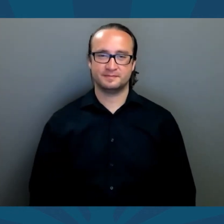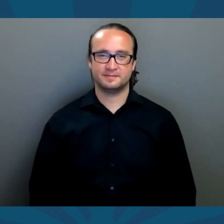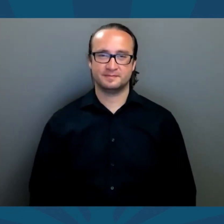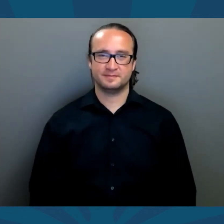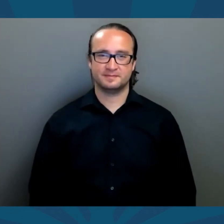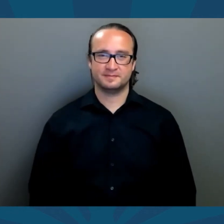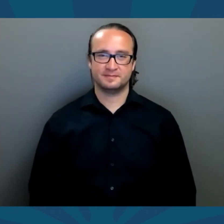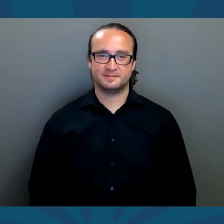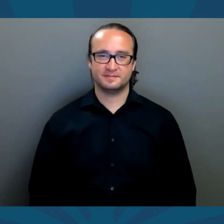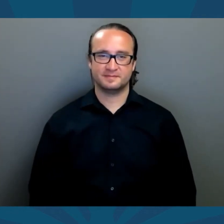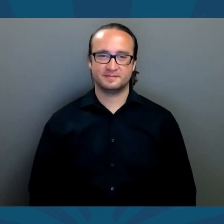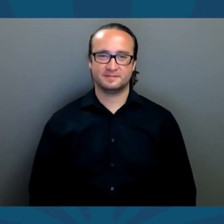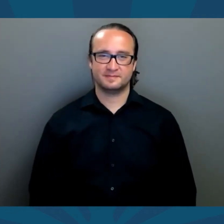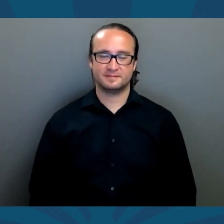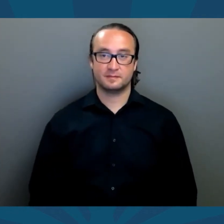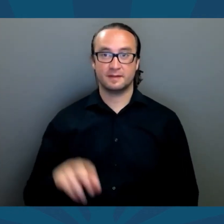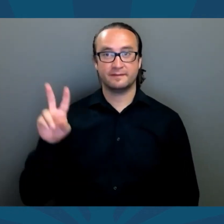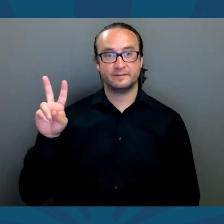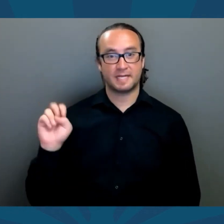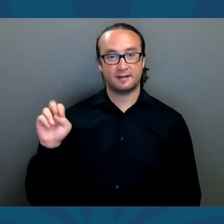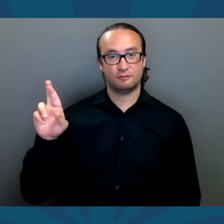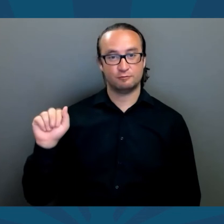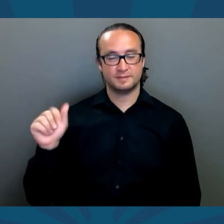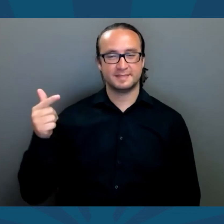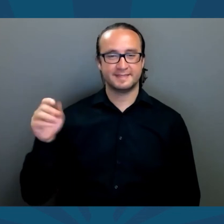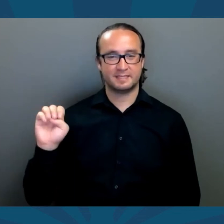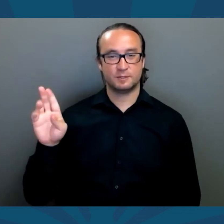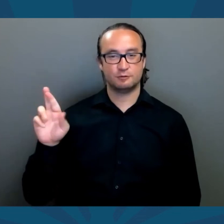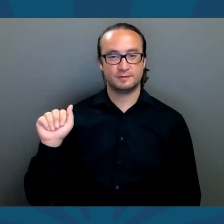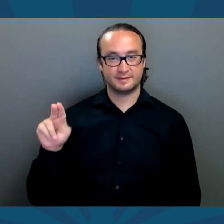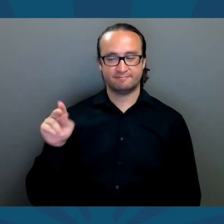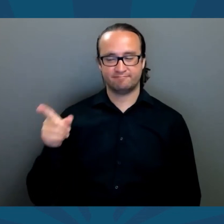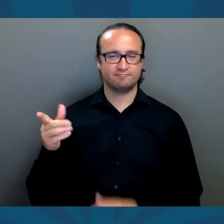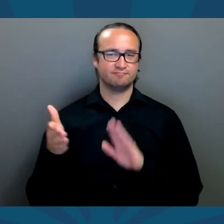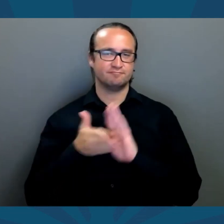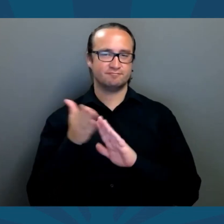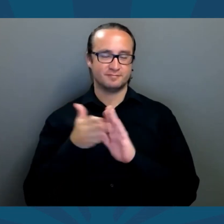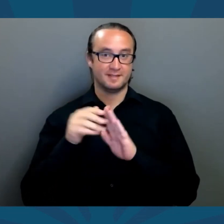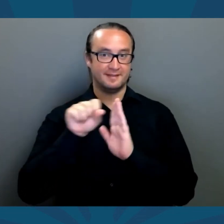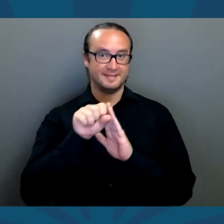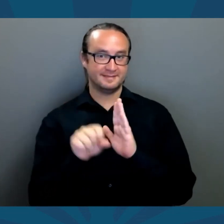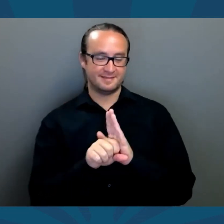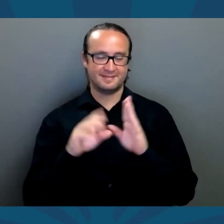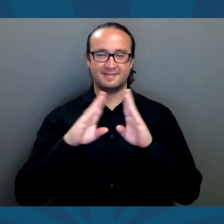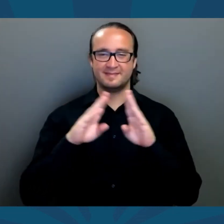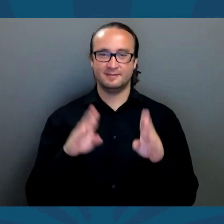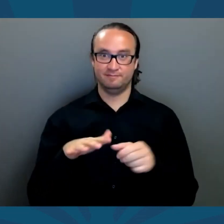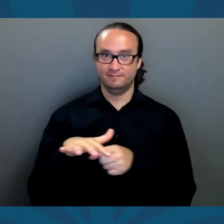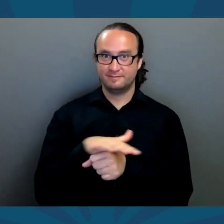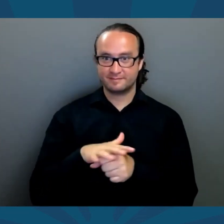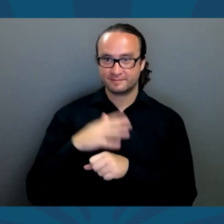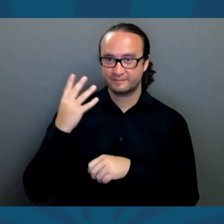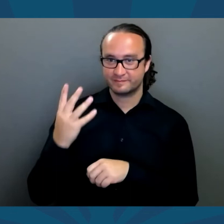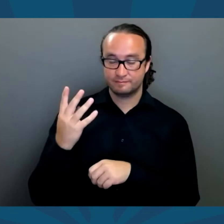Gibran is running